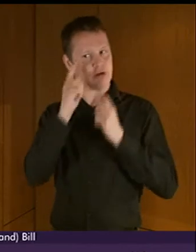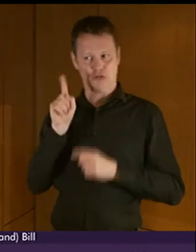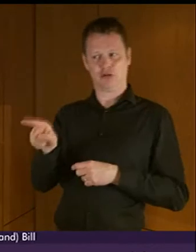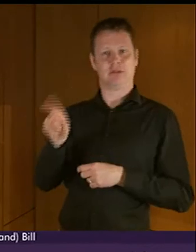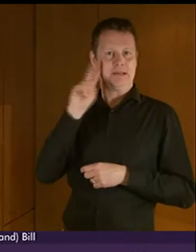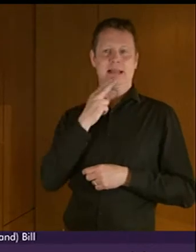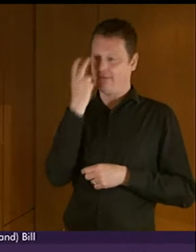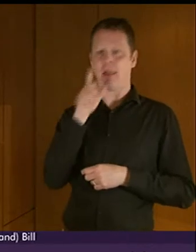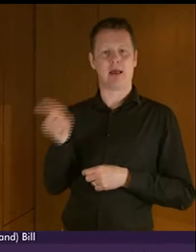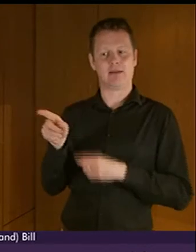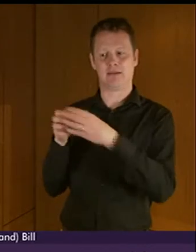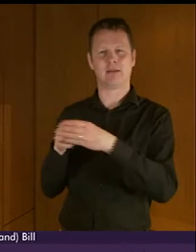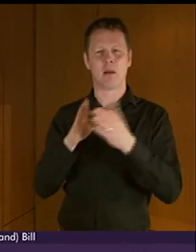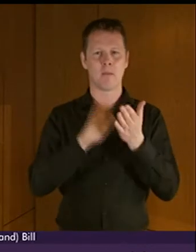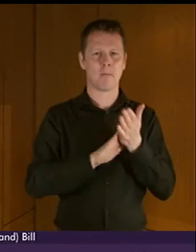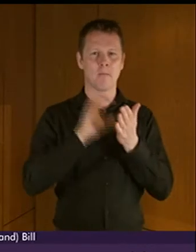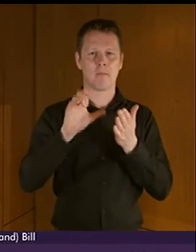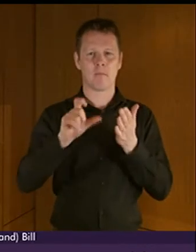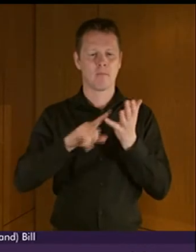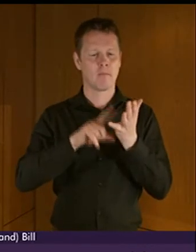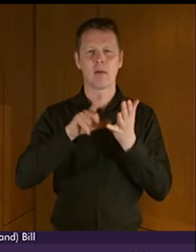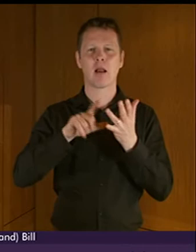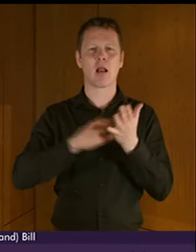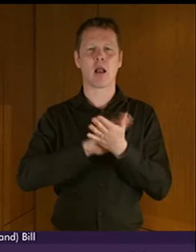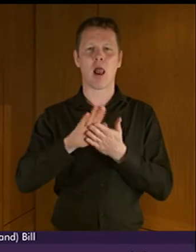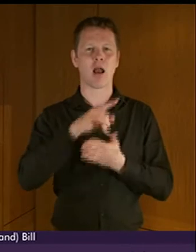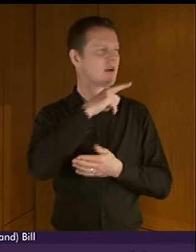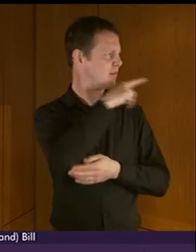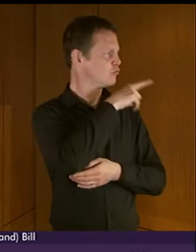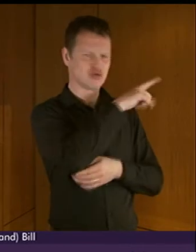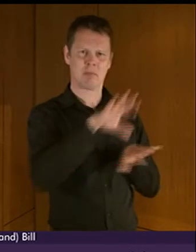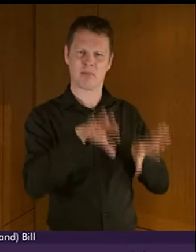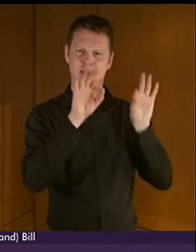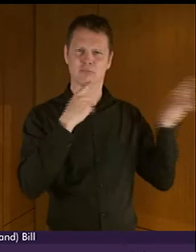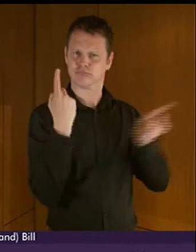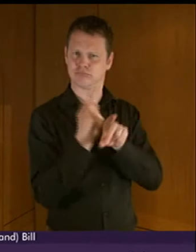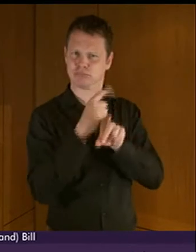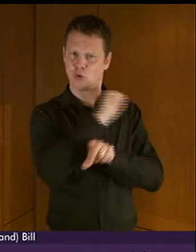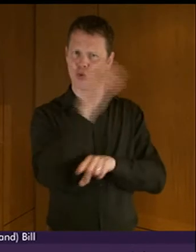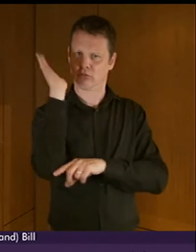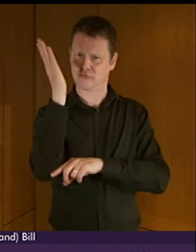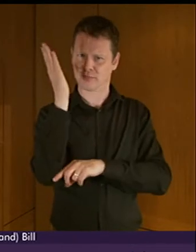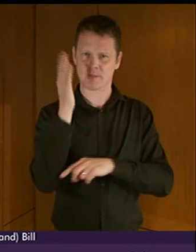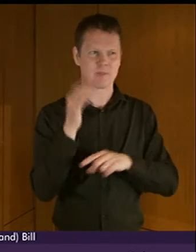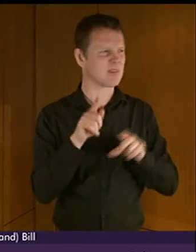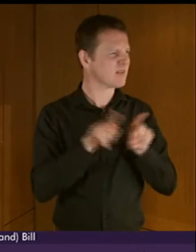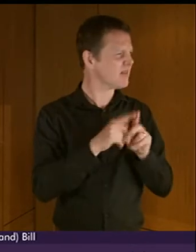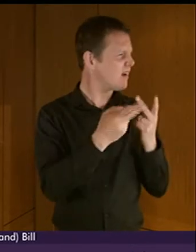BSL users Margaret McCulloch picked it up in her contribution as well and as I said I'm open